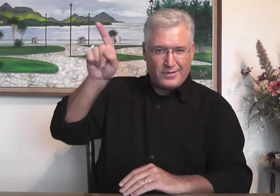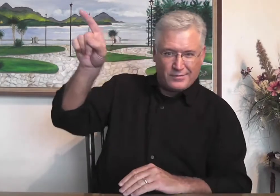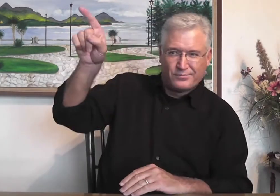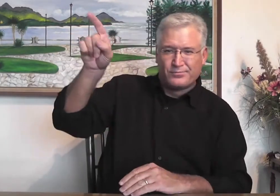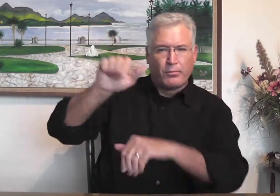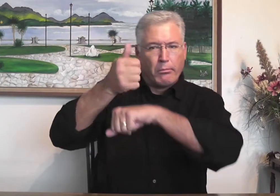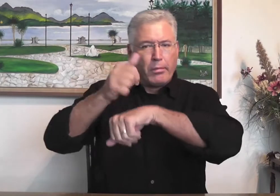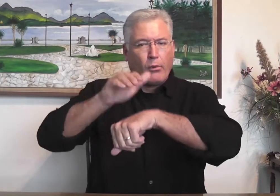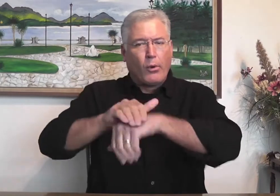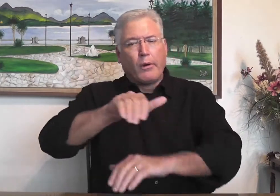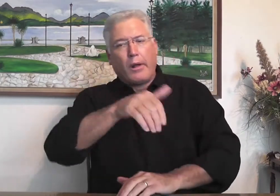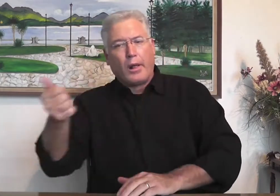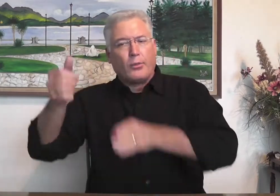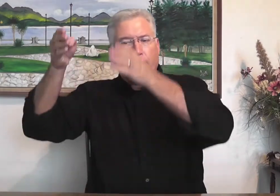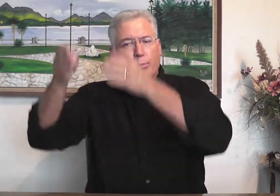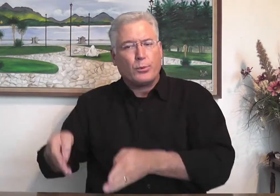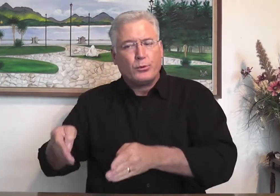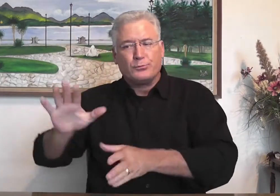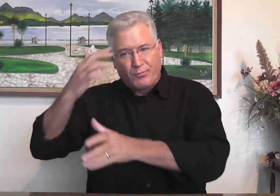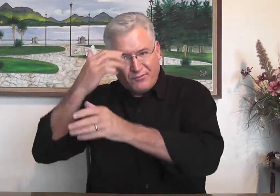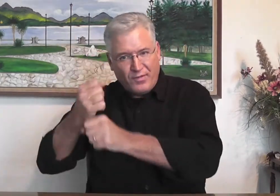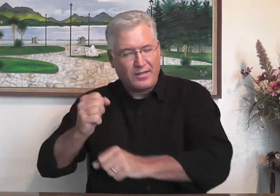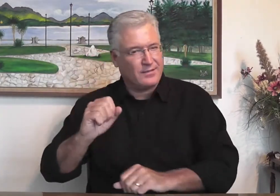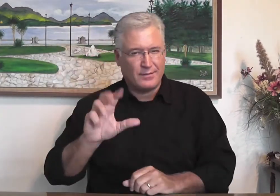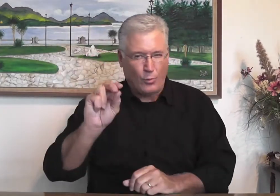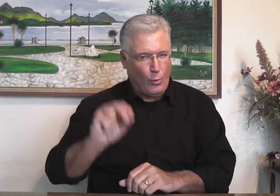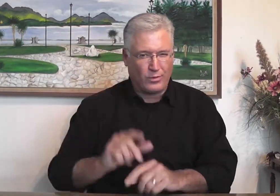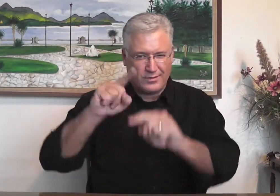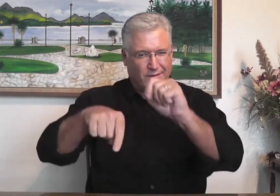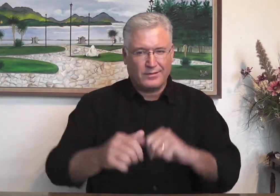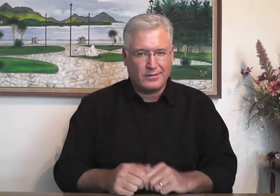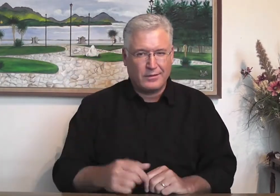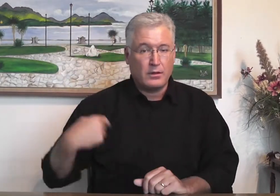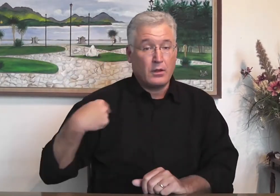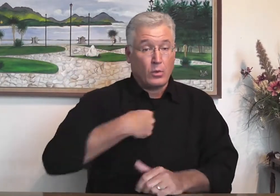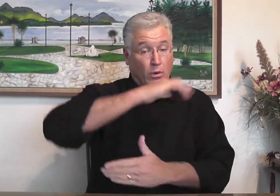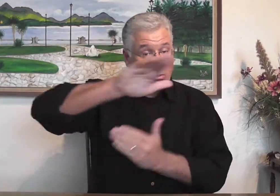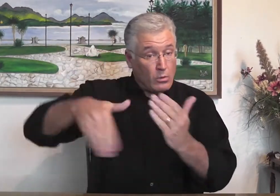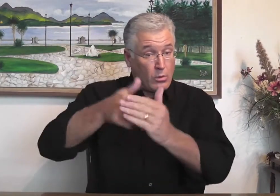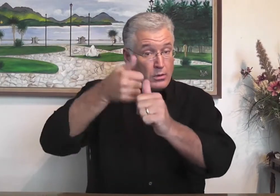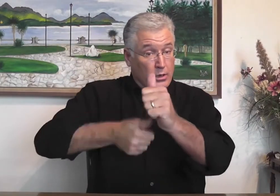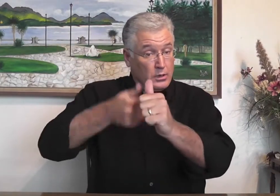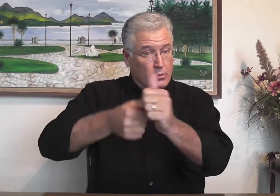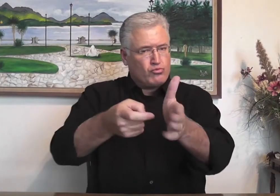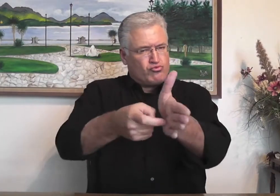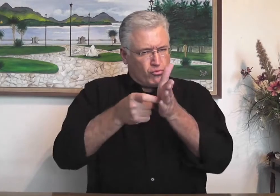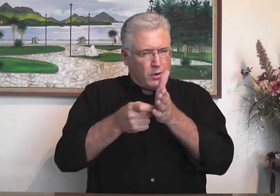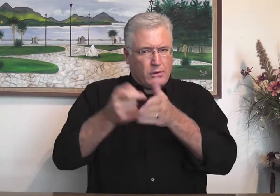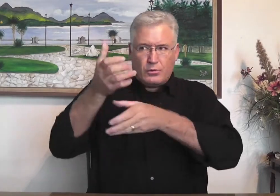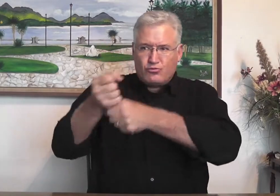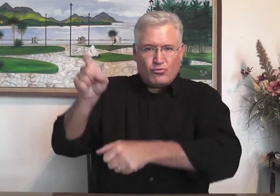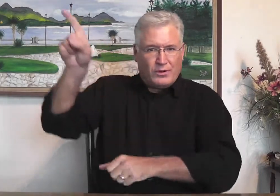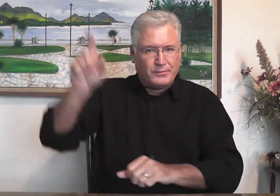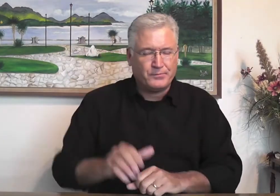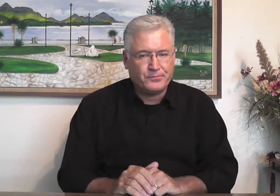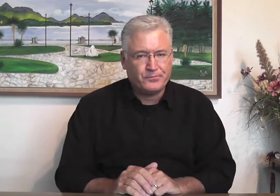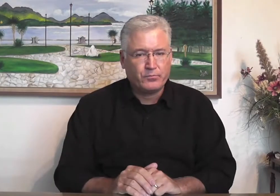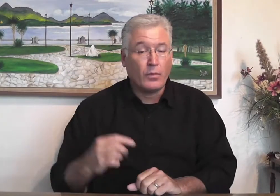Individuals enter into heaven, but not based on another person's faith. No, individuals are required